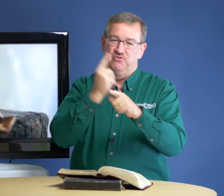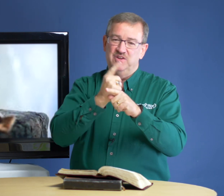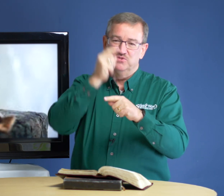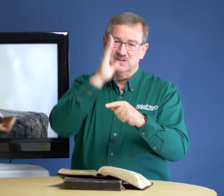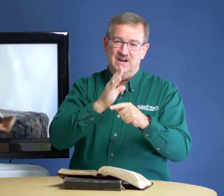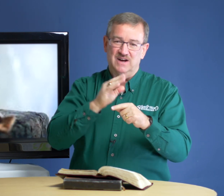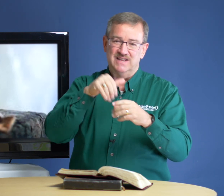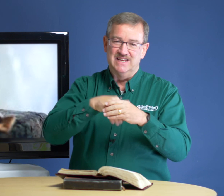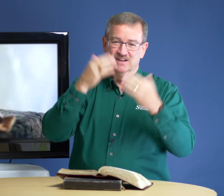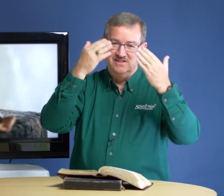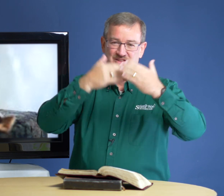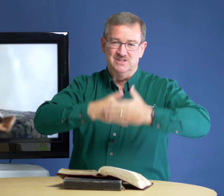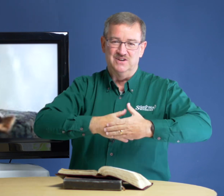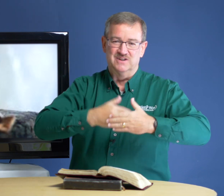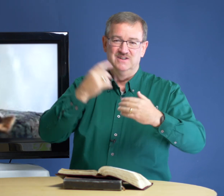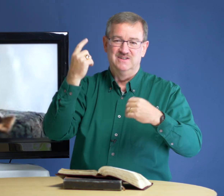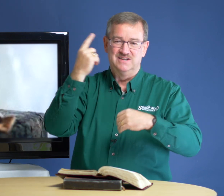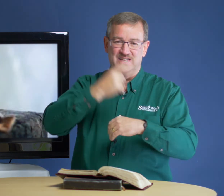faithful to God in the dark days.